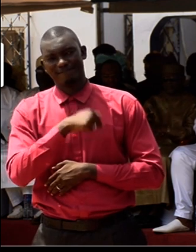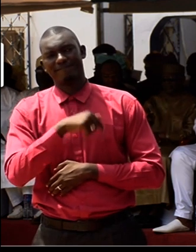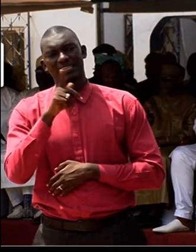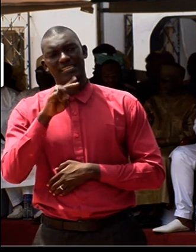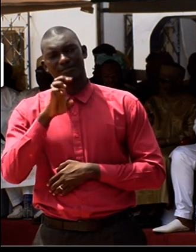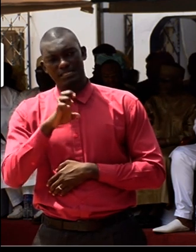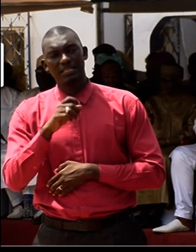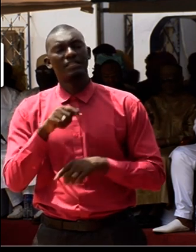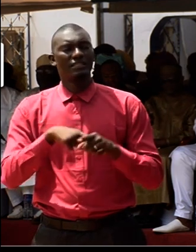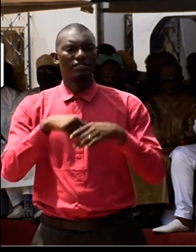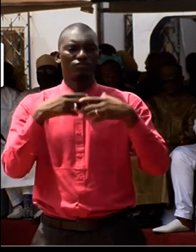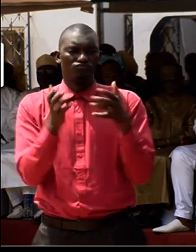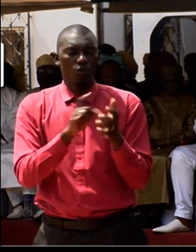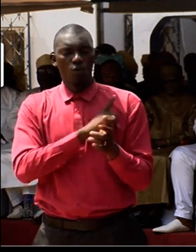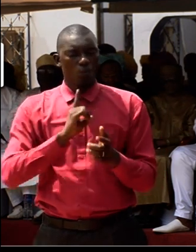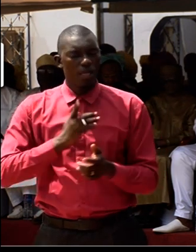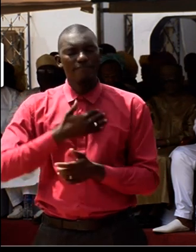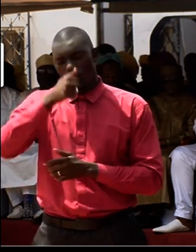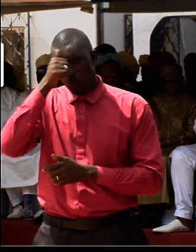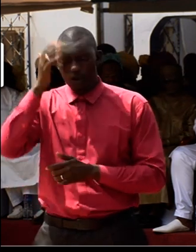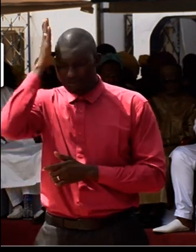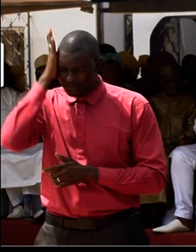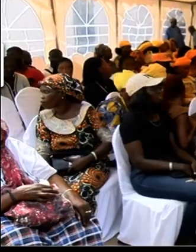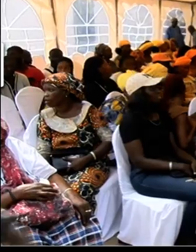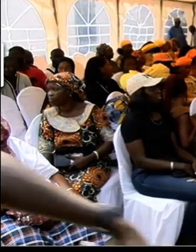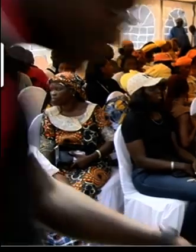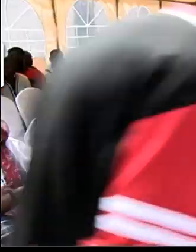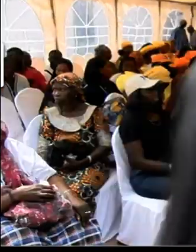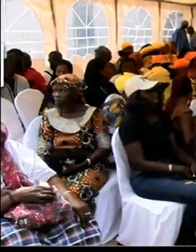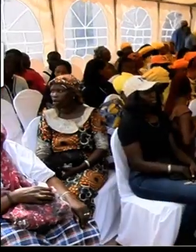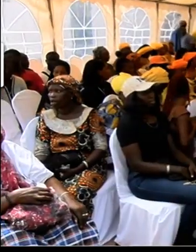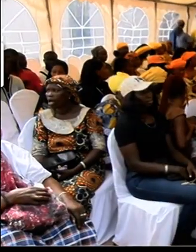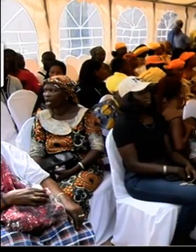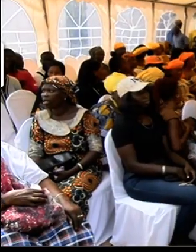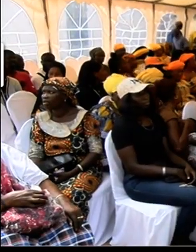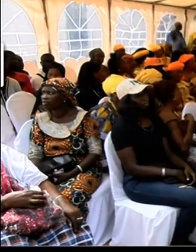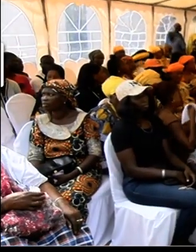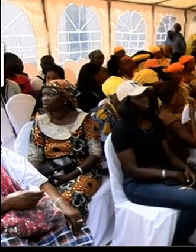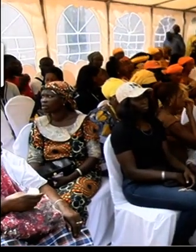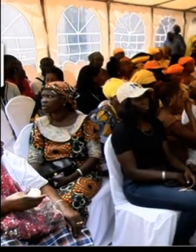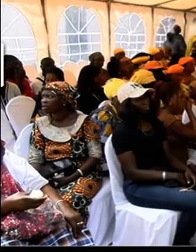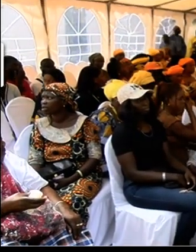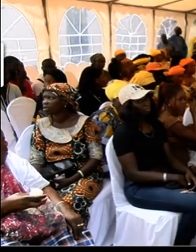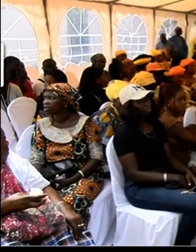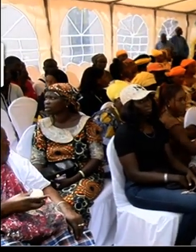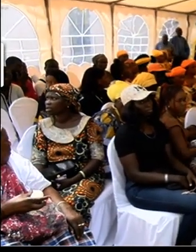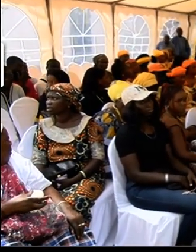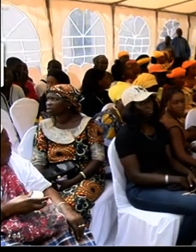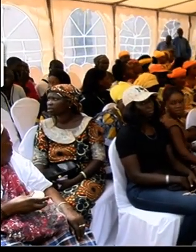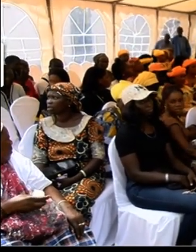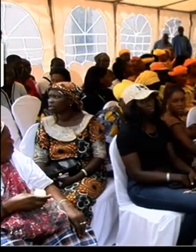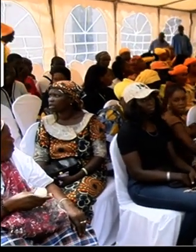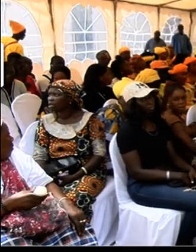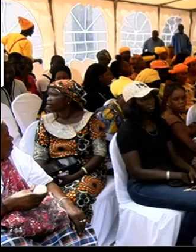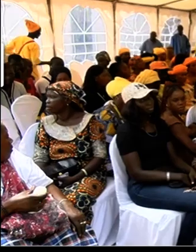As a cohort, we have worked diligently together to change the face of local governance